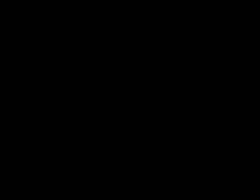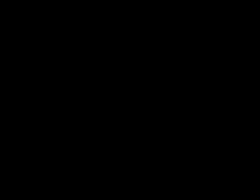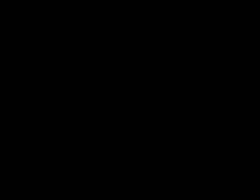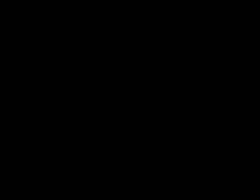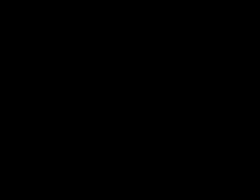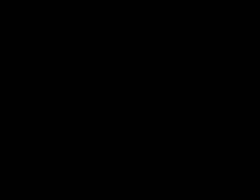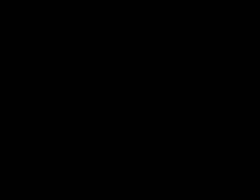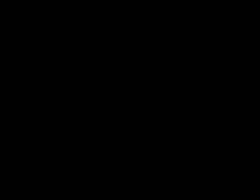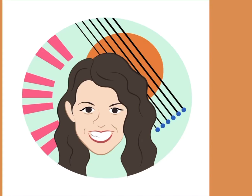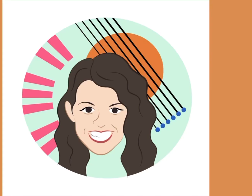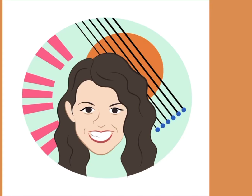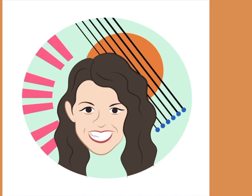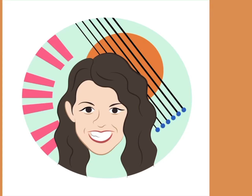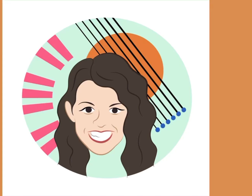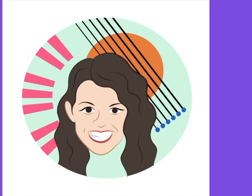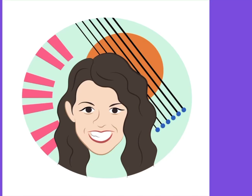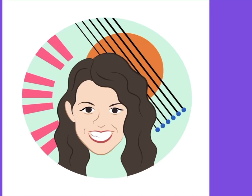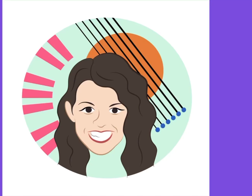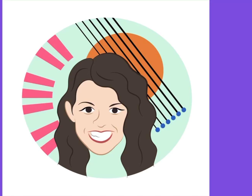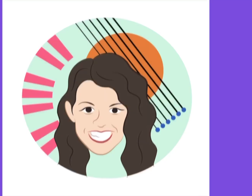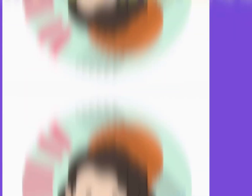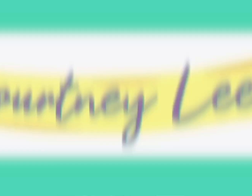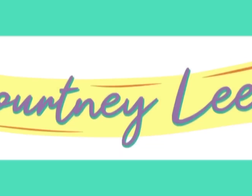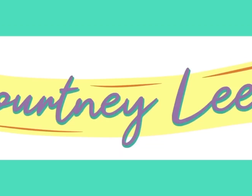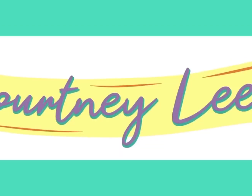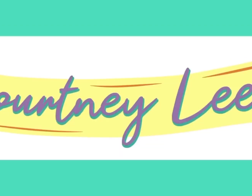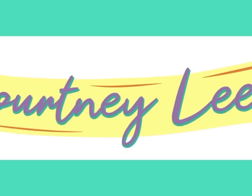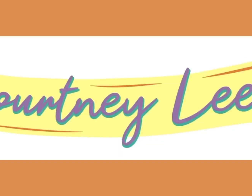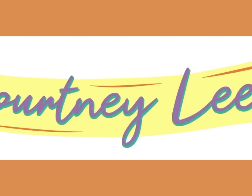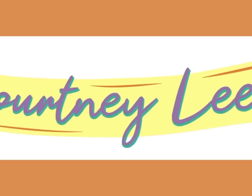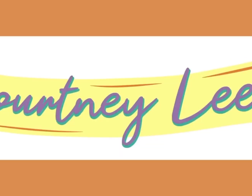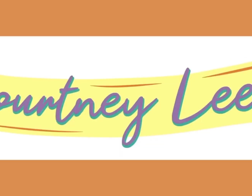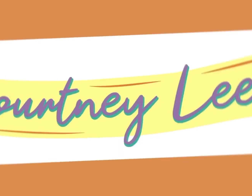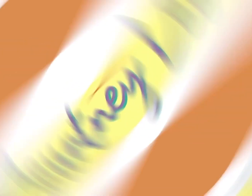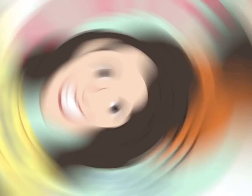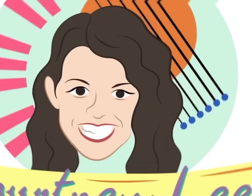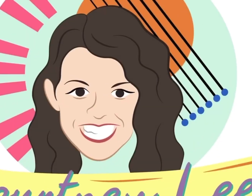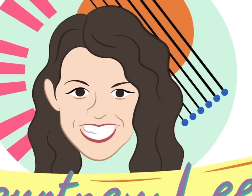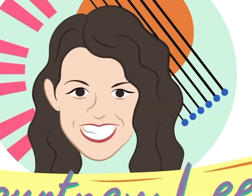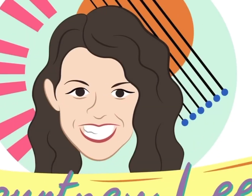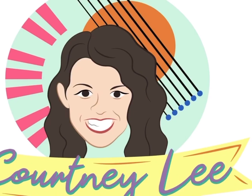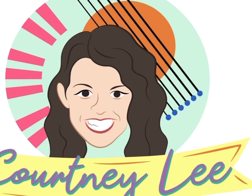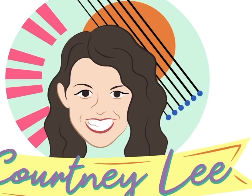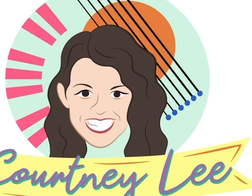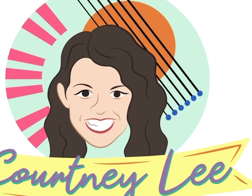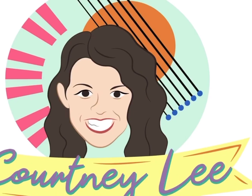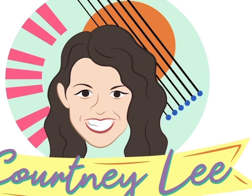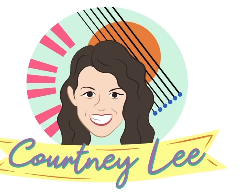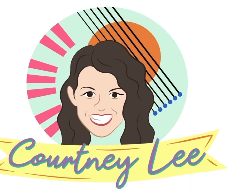Hey, it's Courtney Lee. Sing a song along with me.